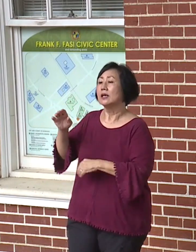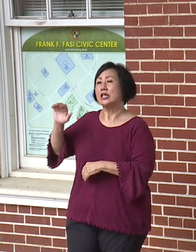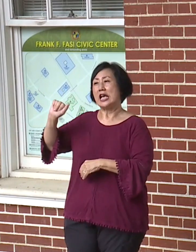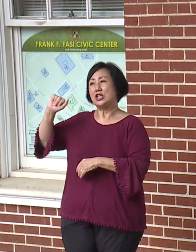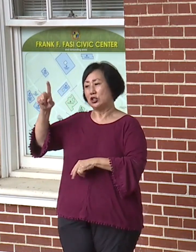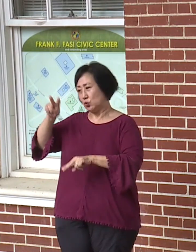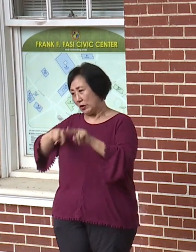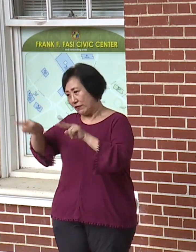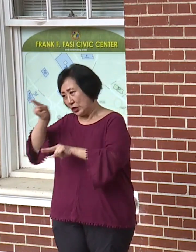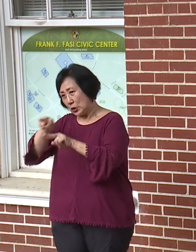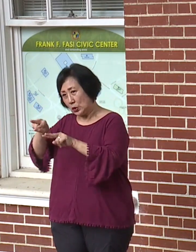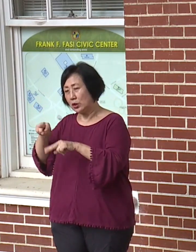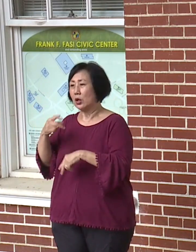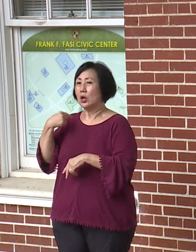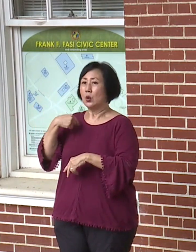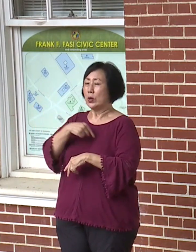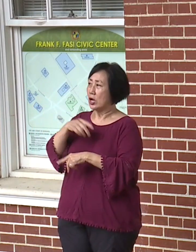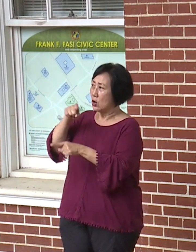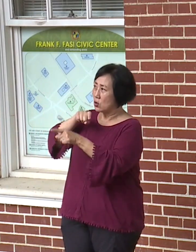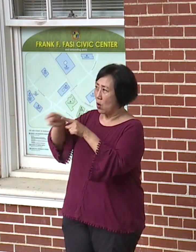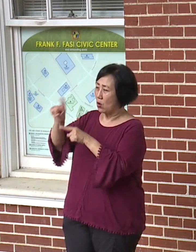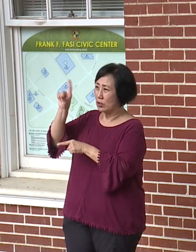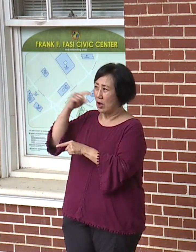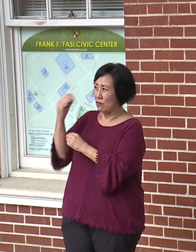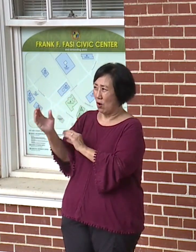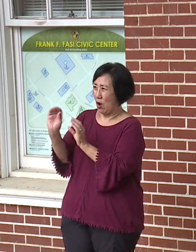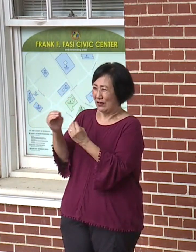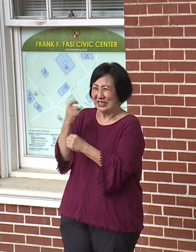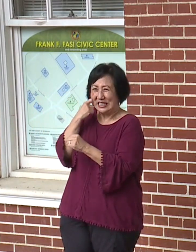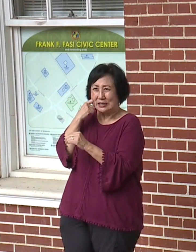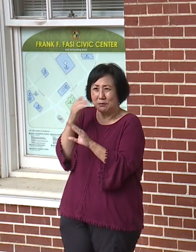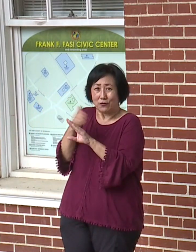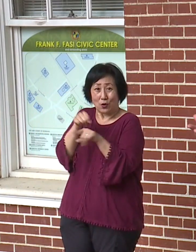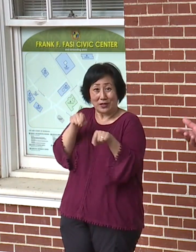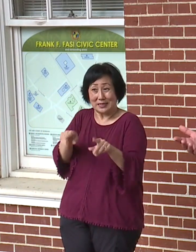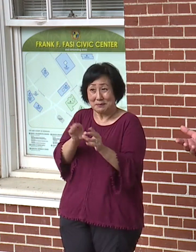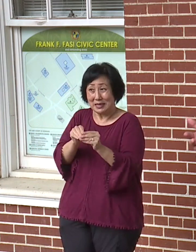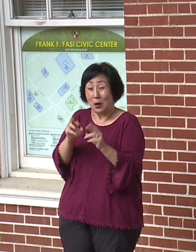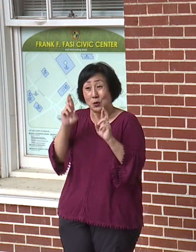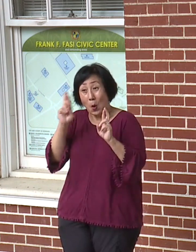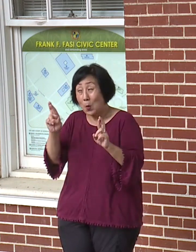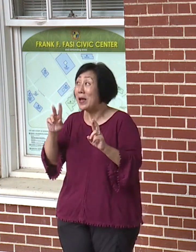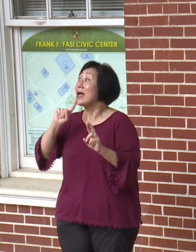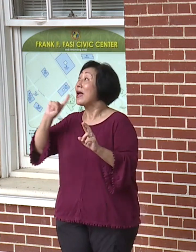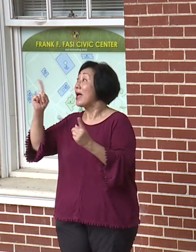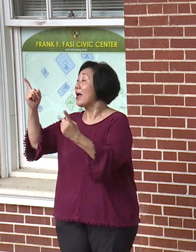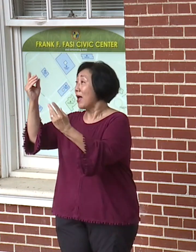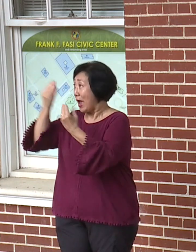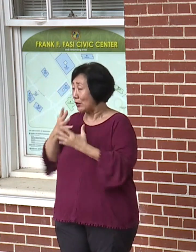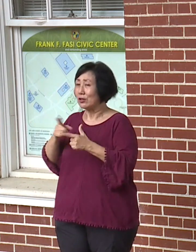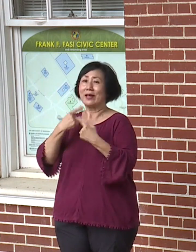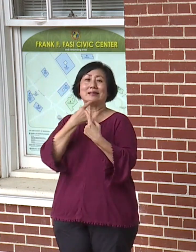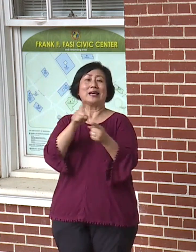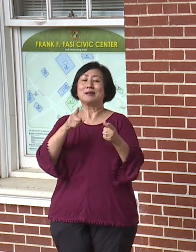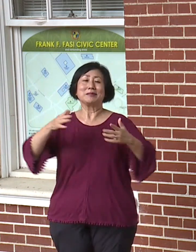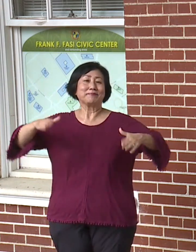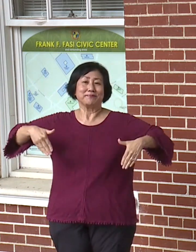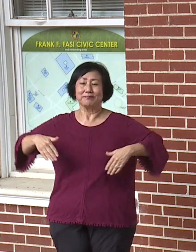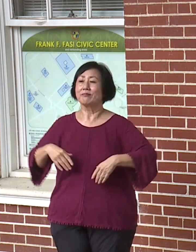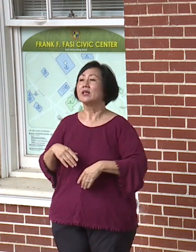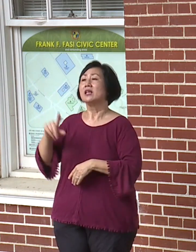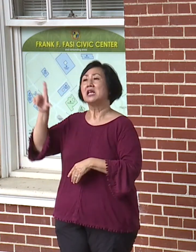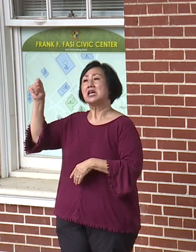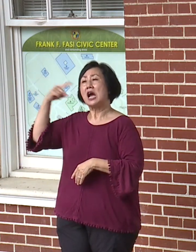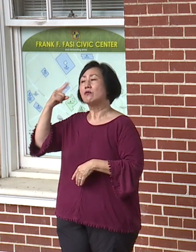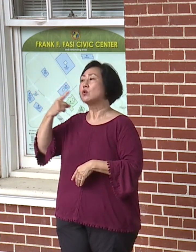general. We placed a call to the governor's office right before this press conference. I was hoping I would have it to share with you, signed. But